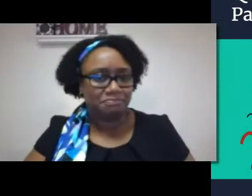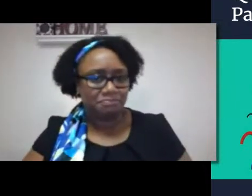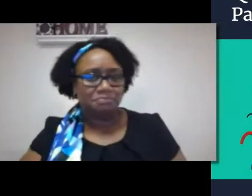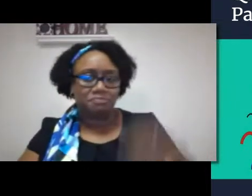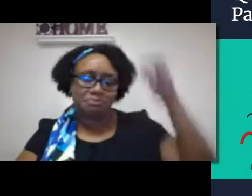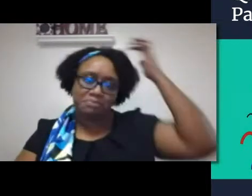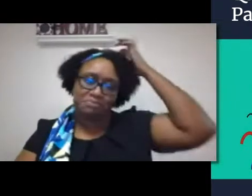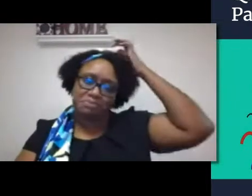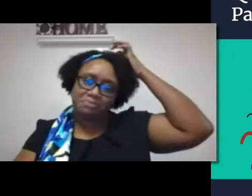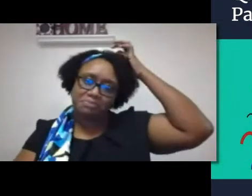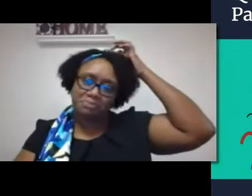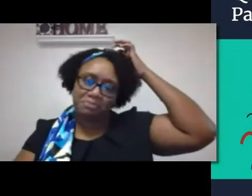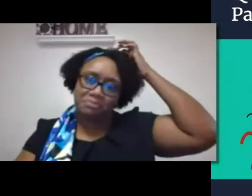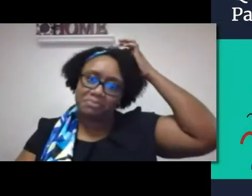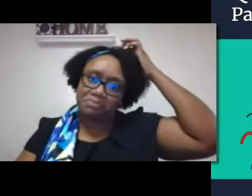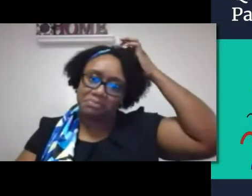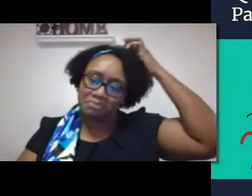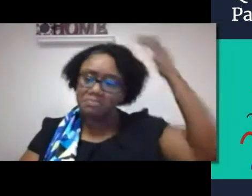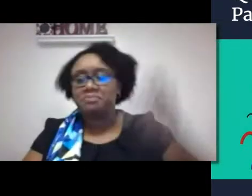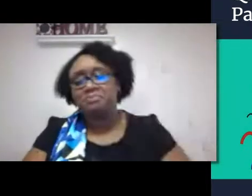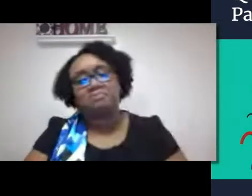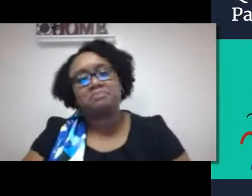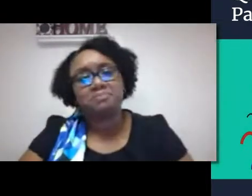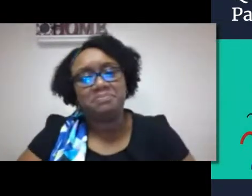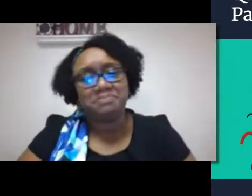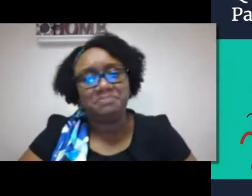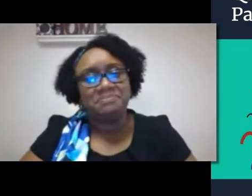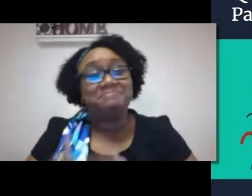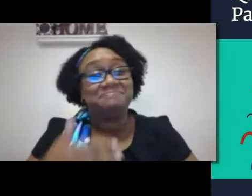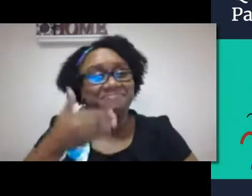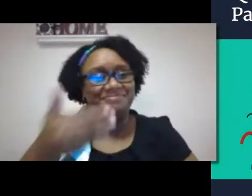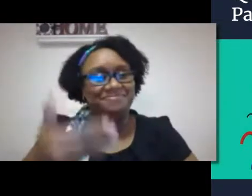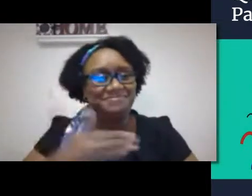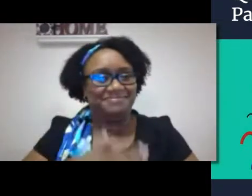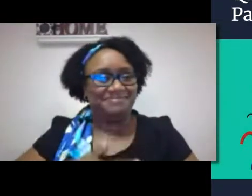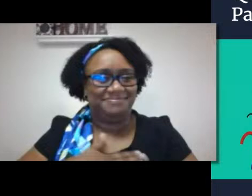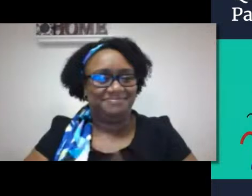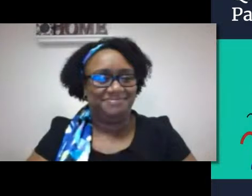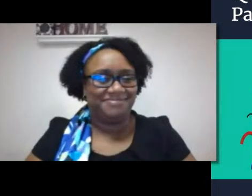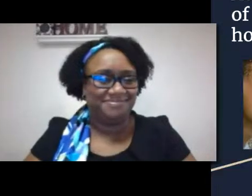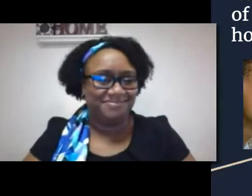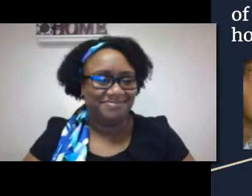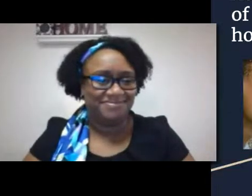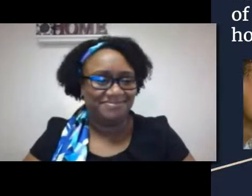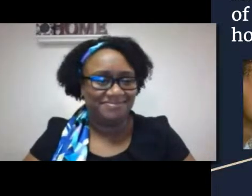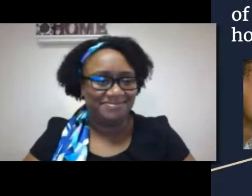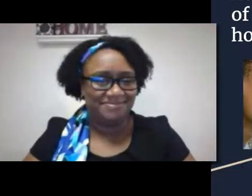that deficit feeling when they initially start that journey with their deaf child.